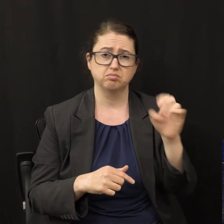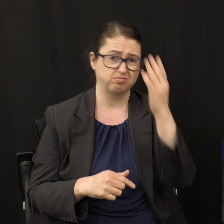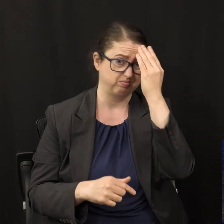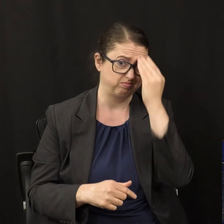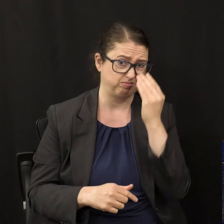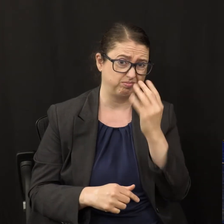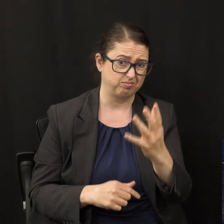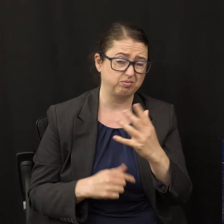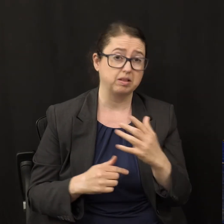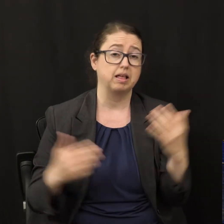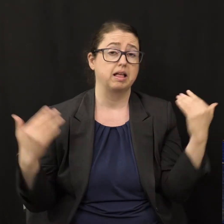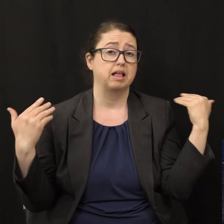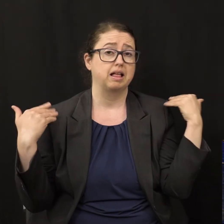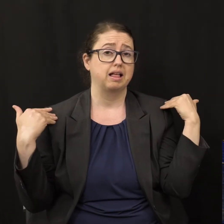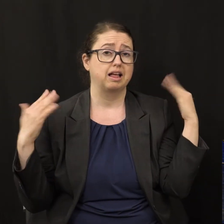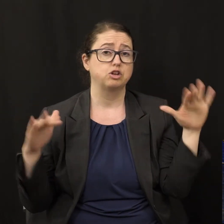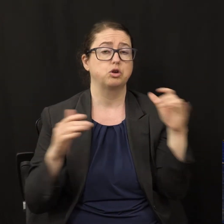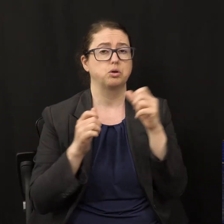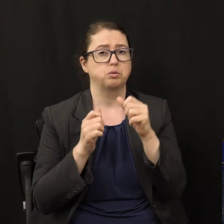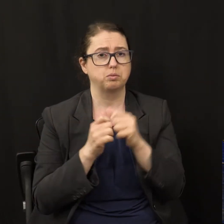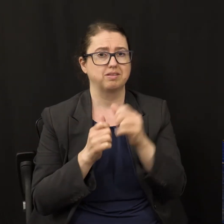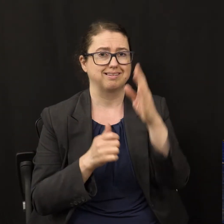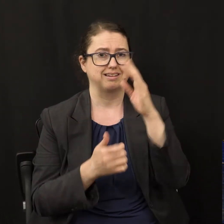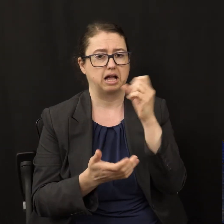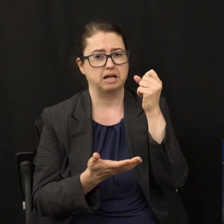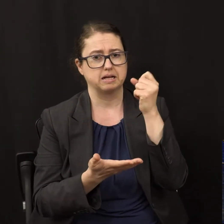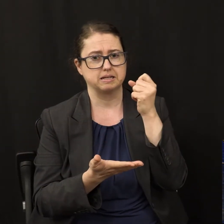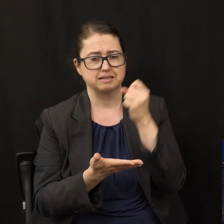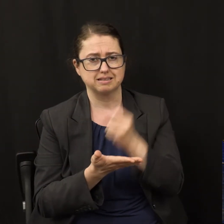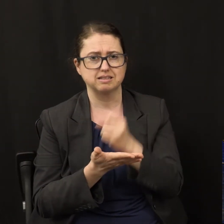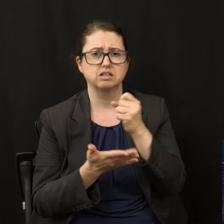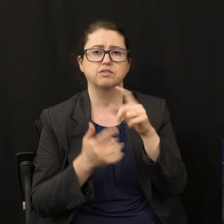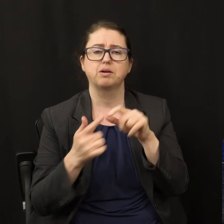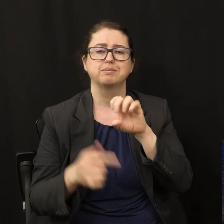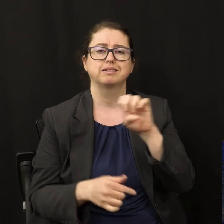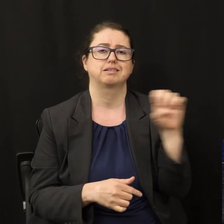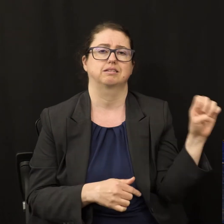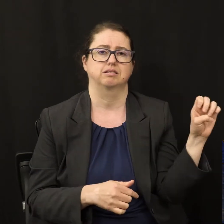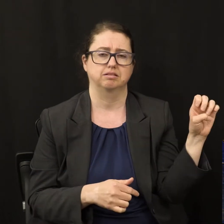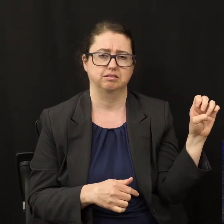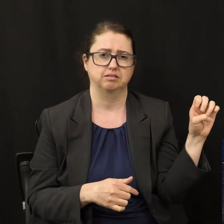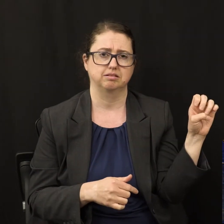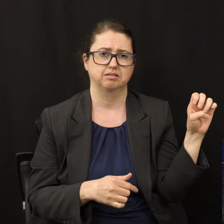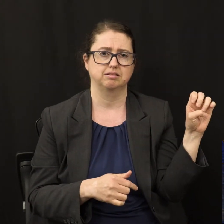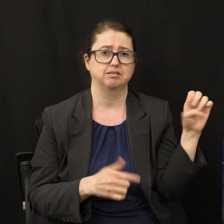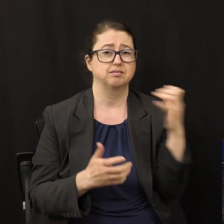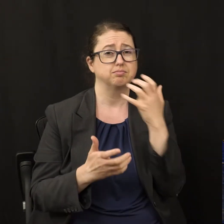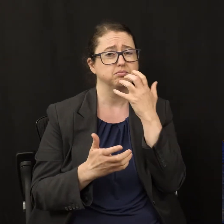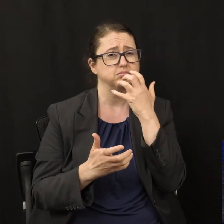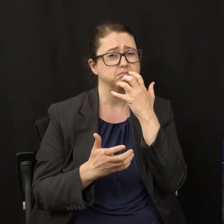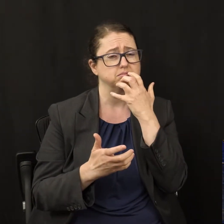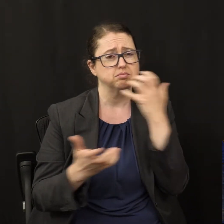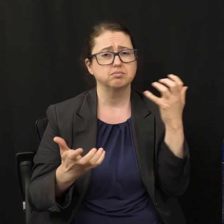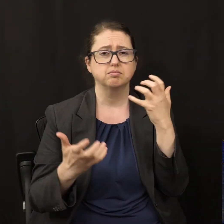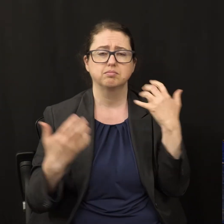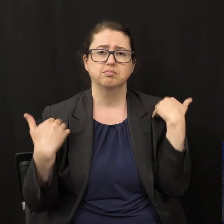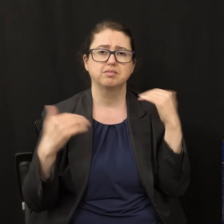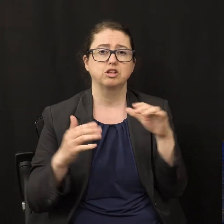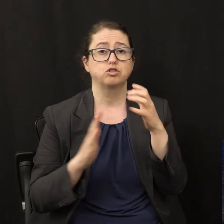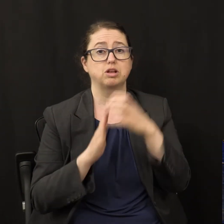the angel with the seal of God comes from the east. And the loud cry angel of Revelation chapter 18 comes from